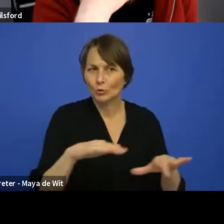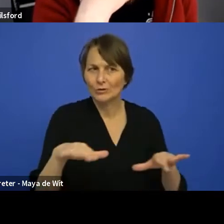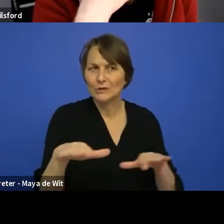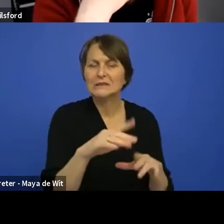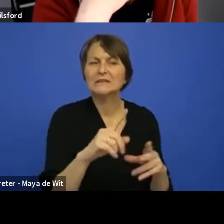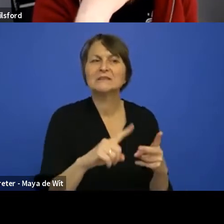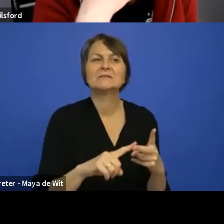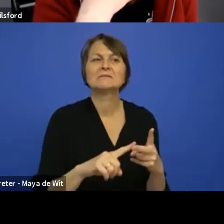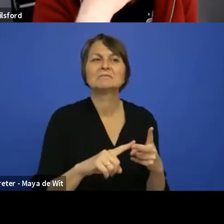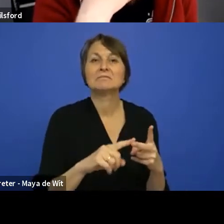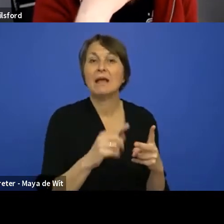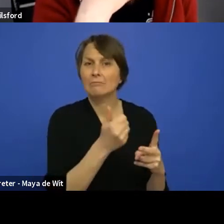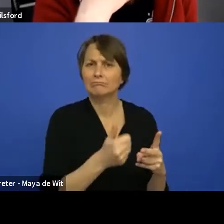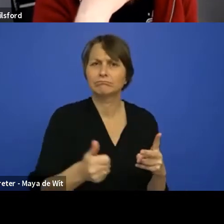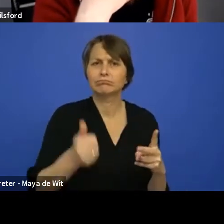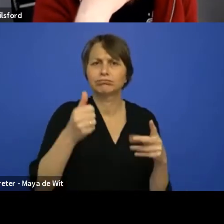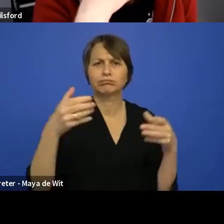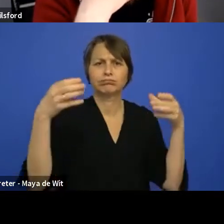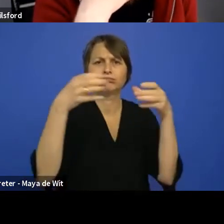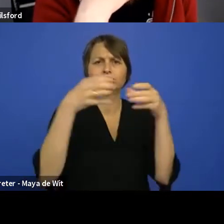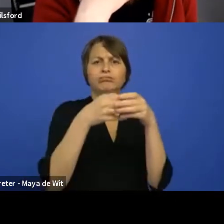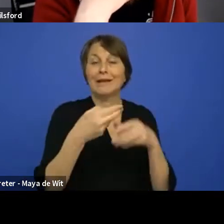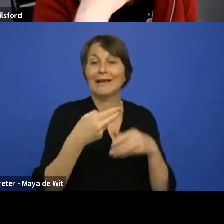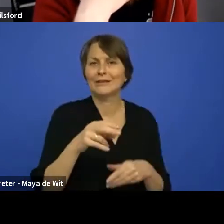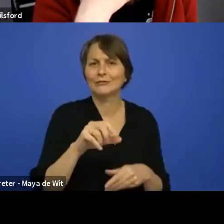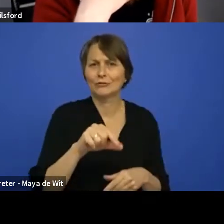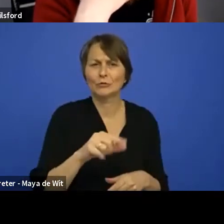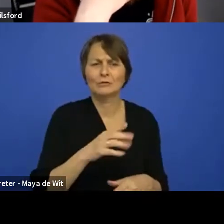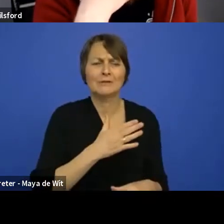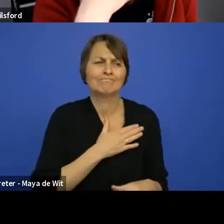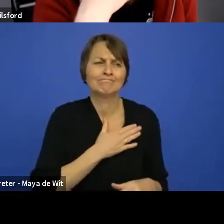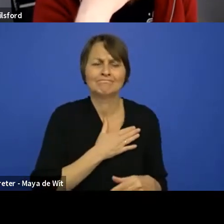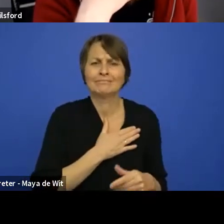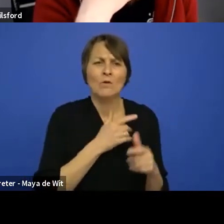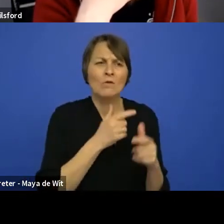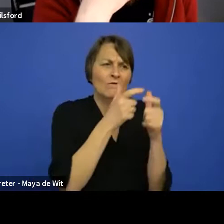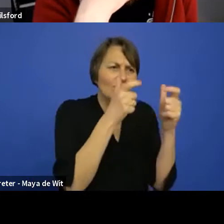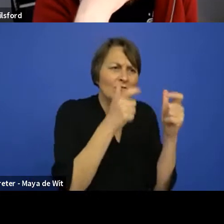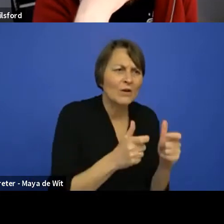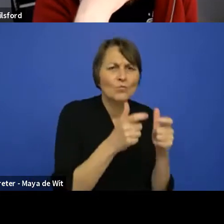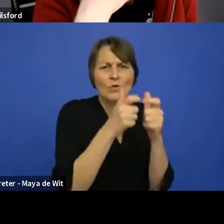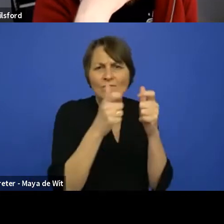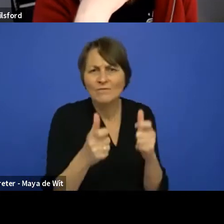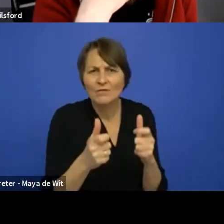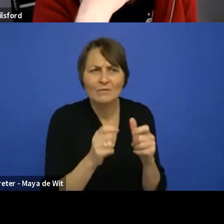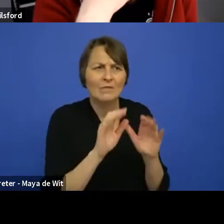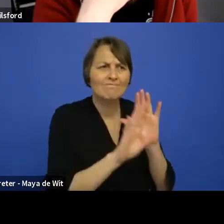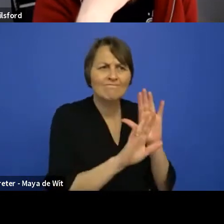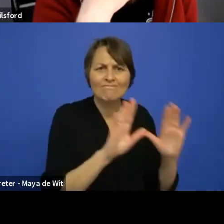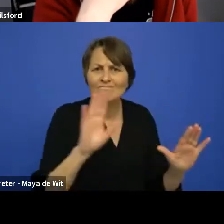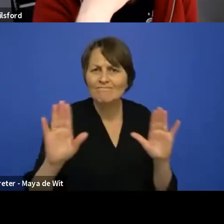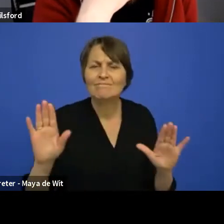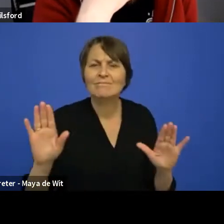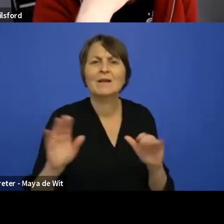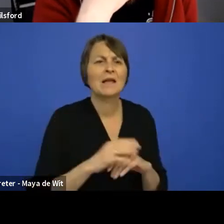that, uh, there's a lot of love for, for different frameworks. Uh, a lot of people like view, a lot of people like reacts. Uh, and I mean,